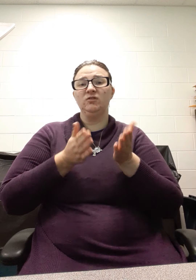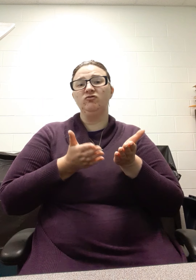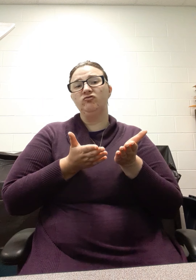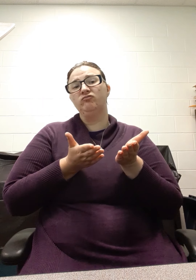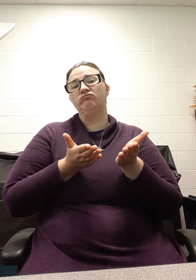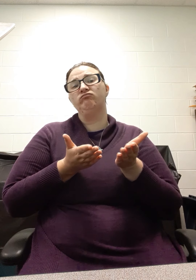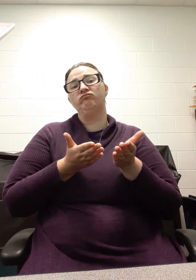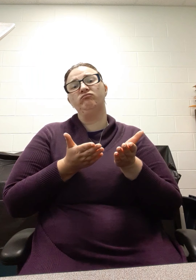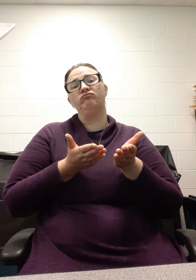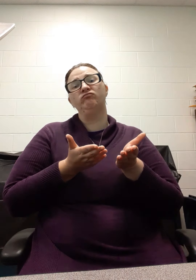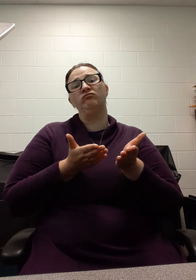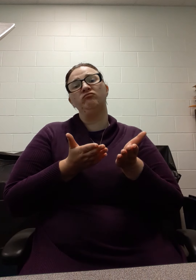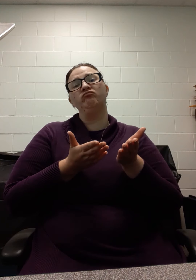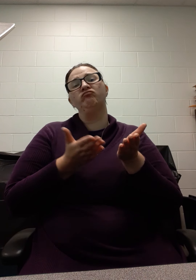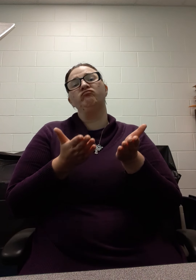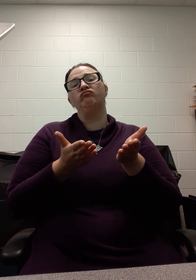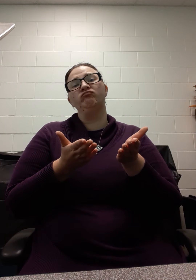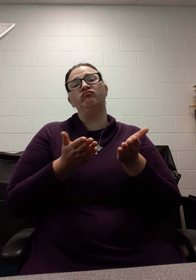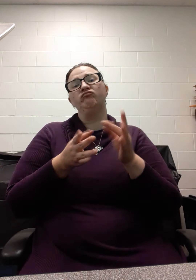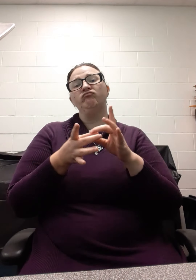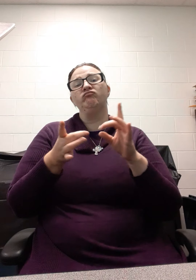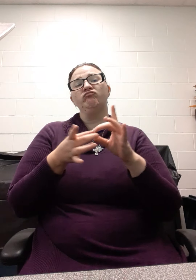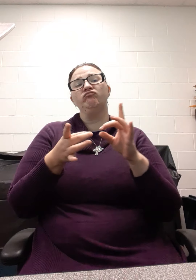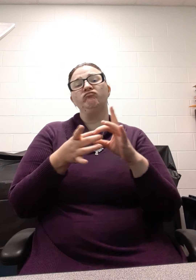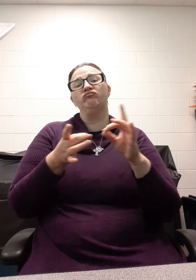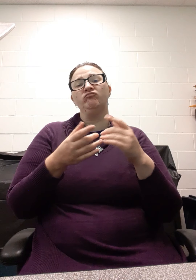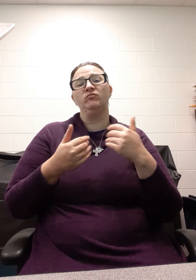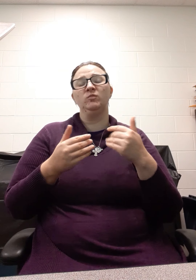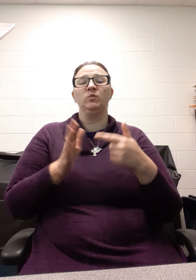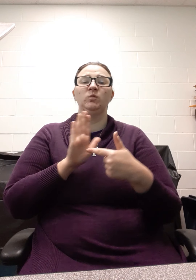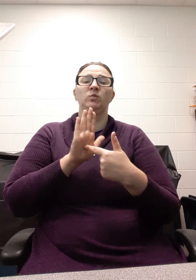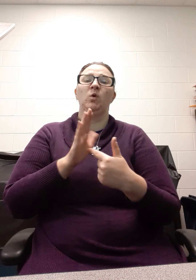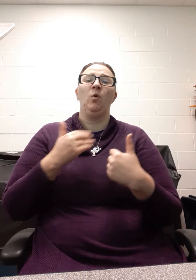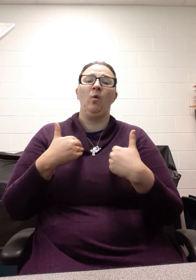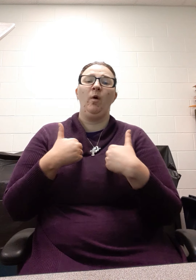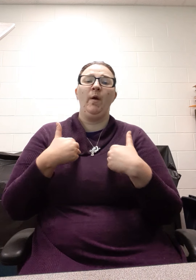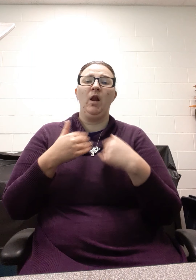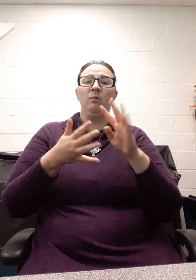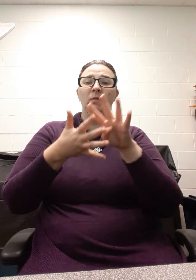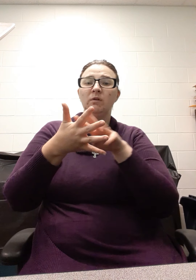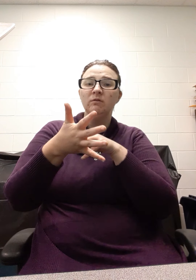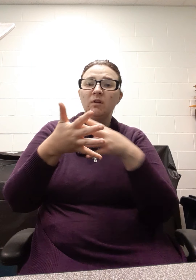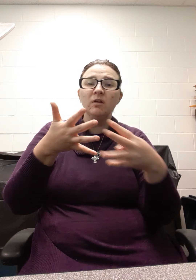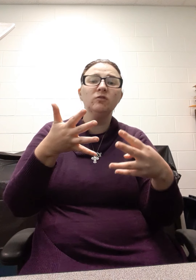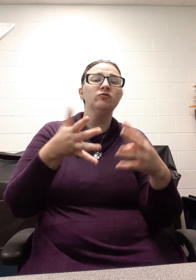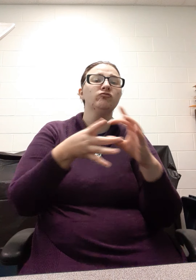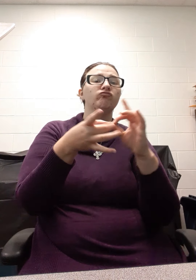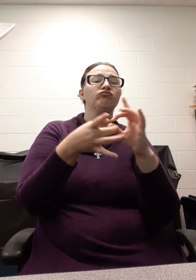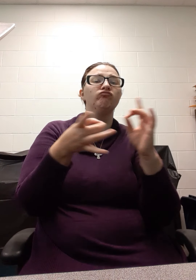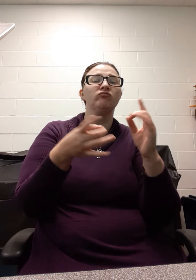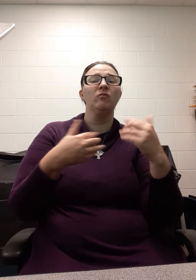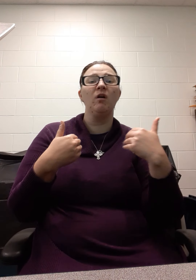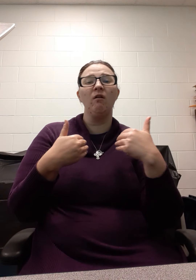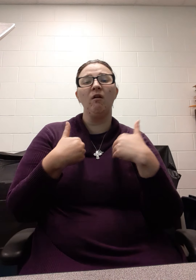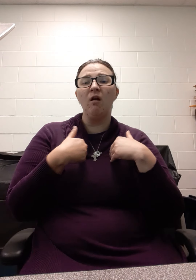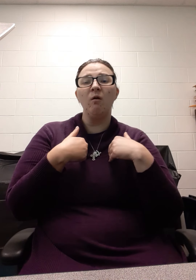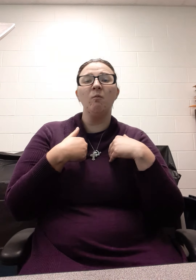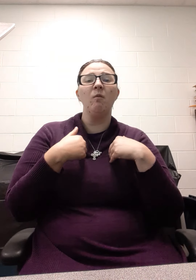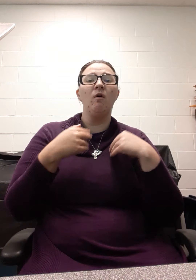is, and things of that nature. And some animal cages and some information about some of the animals. The second deck is really where the story starts.